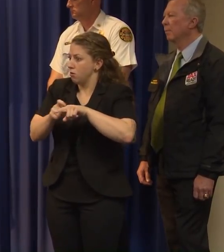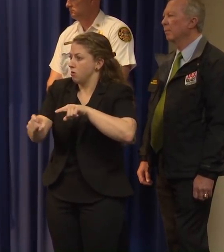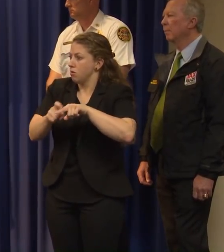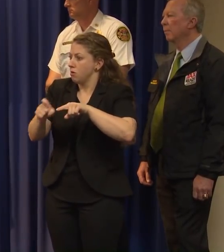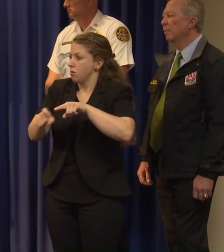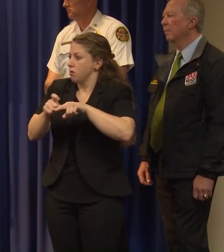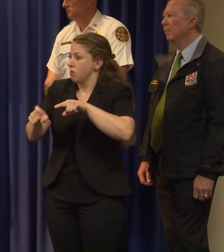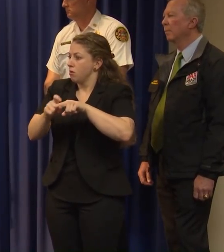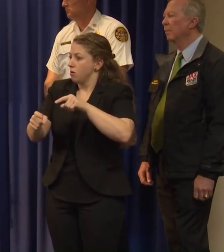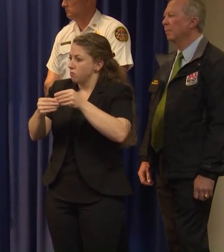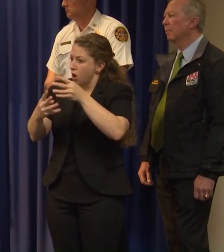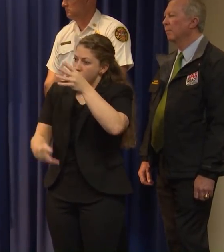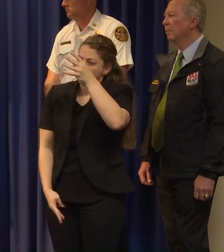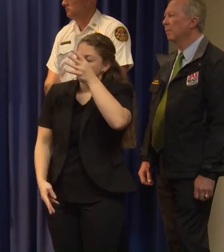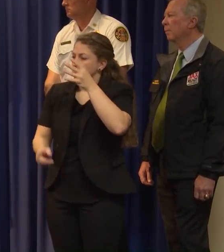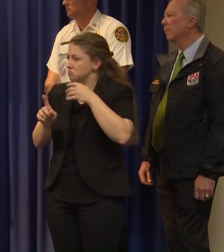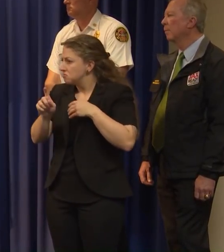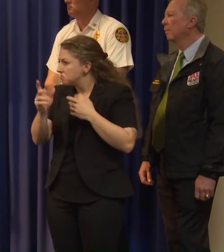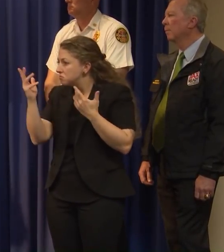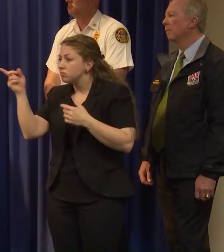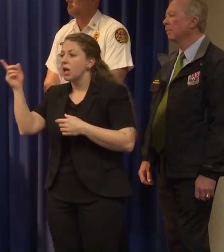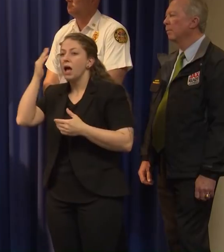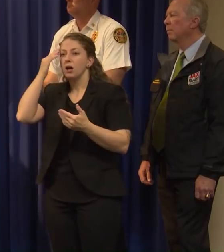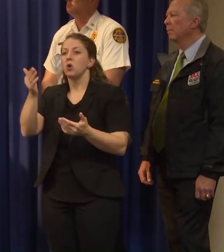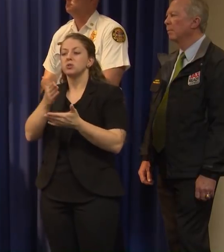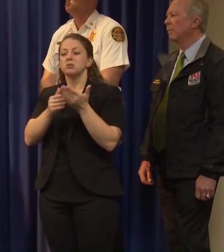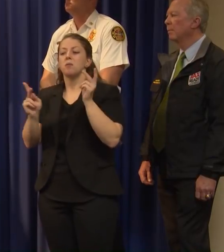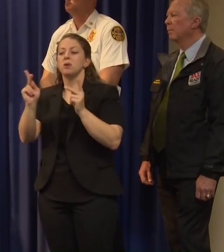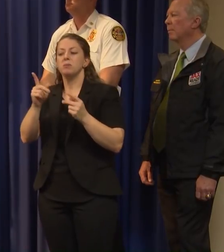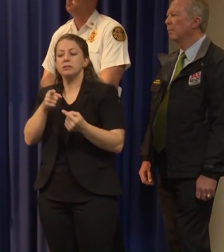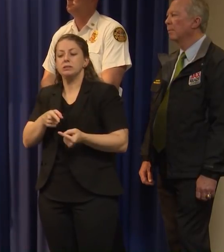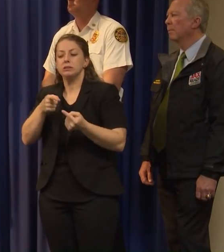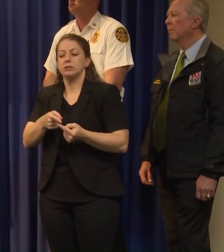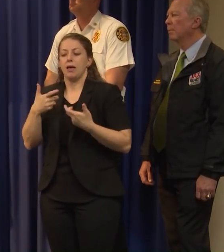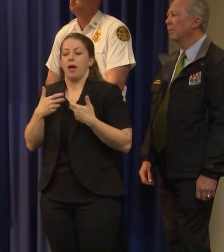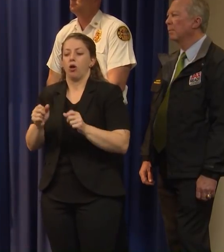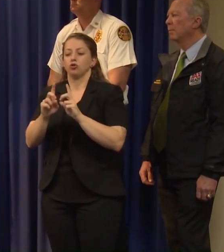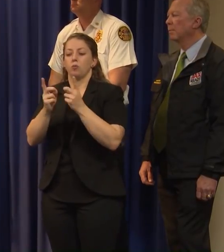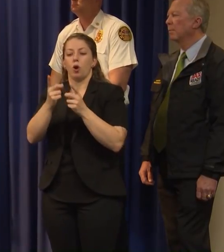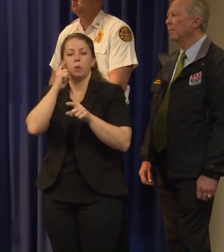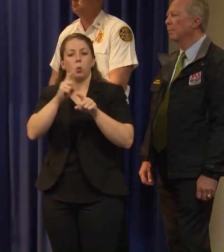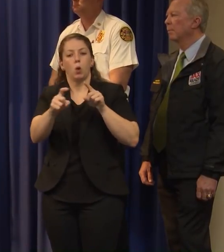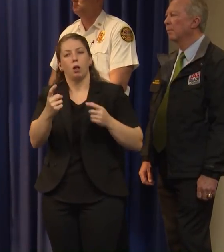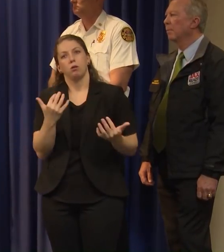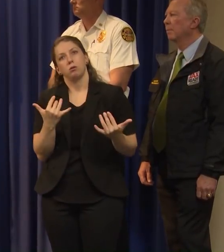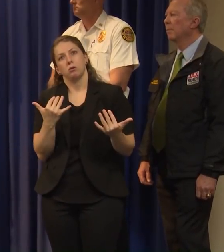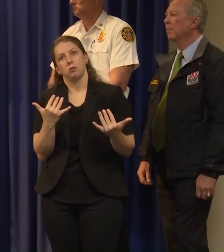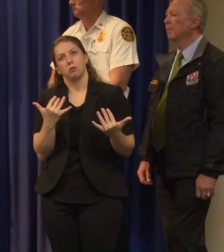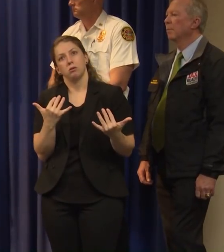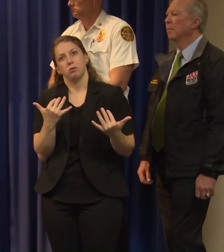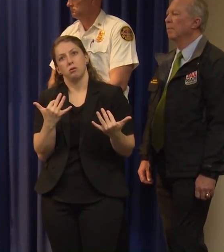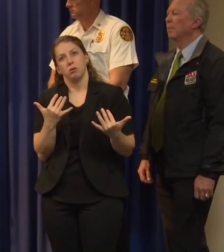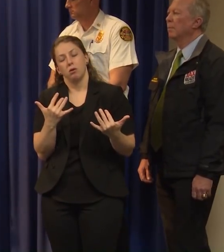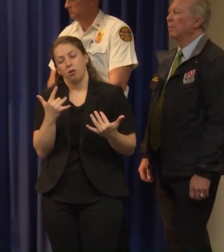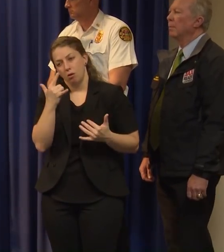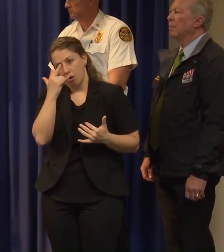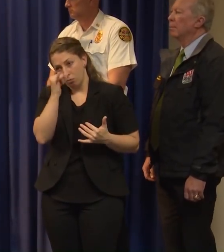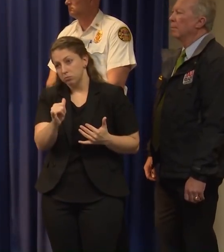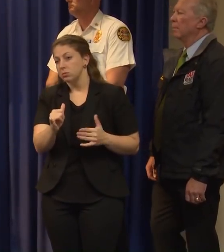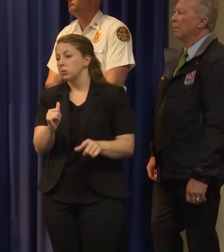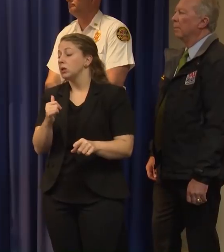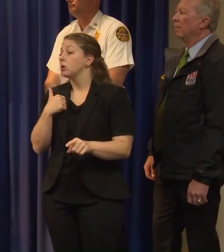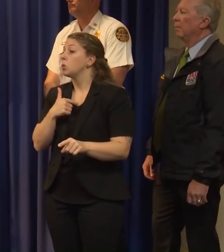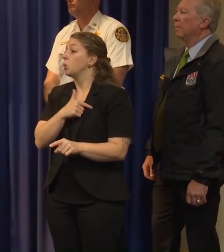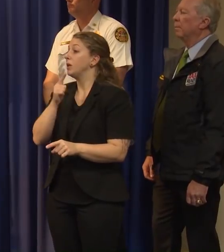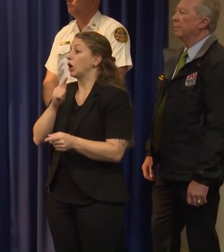Uh, I know people have had some trouble getting through the health department from what I've heard, long waits. Uh, we believe, uh, our, we're adding